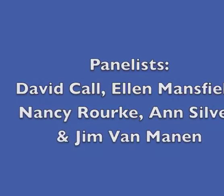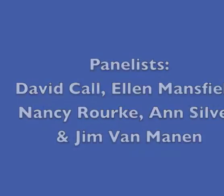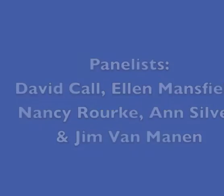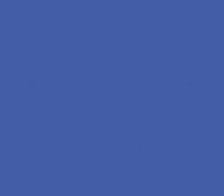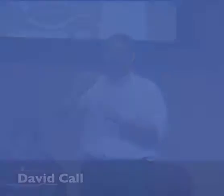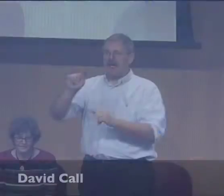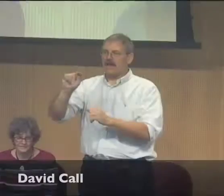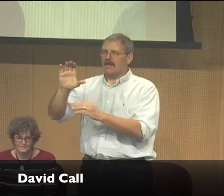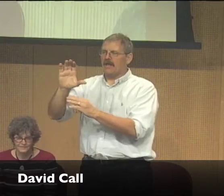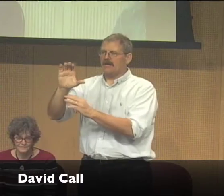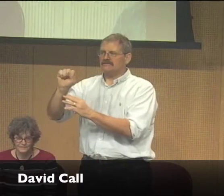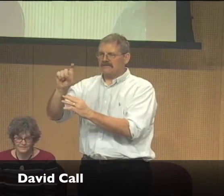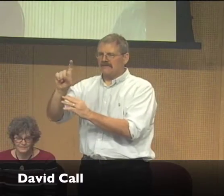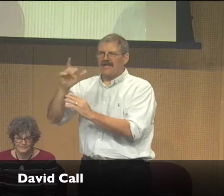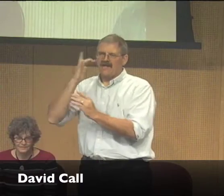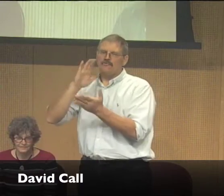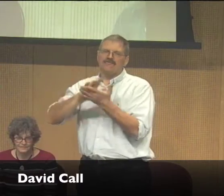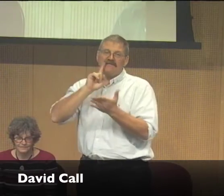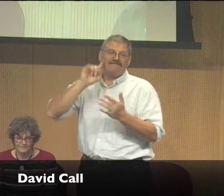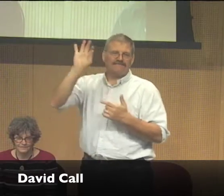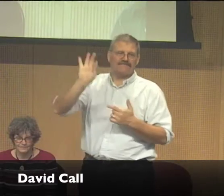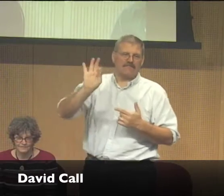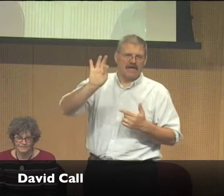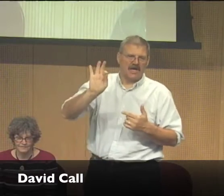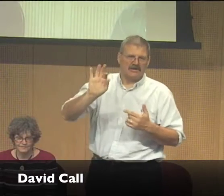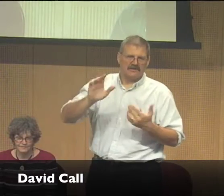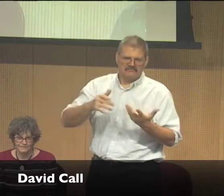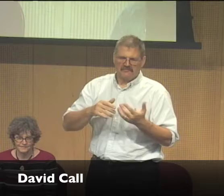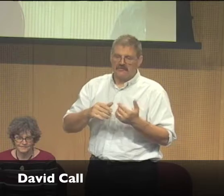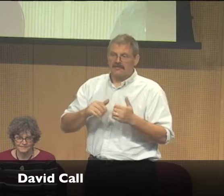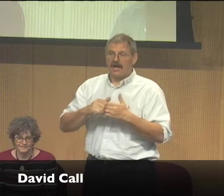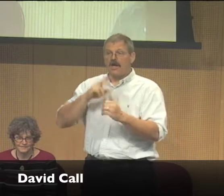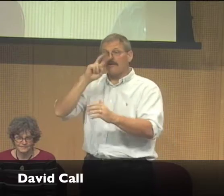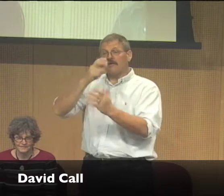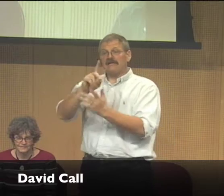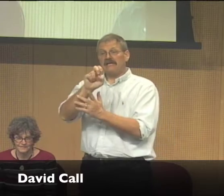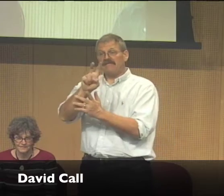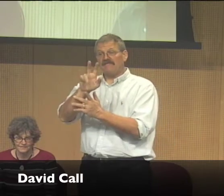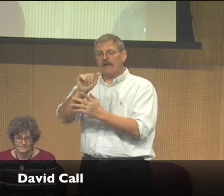I teach art at the California State University in the School of the Deaf.